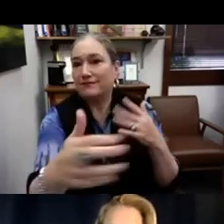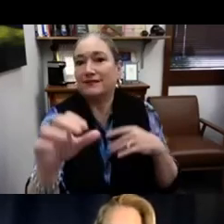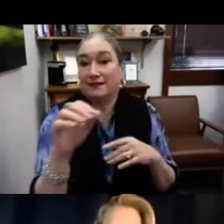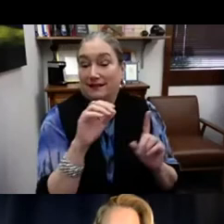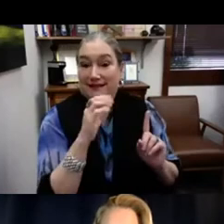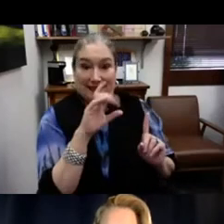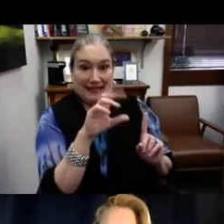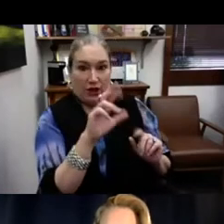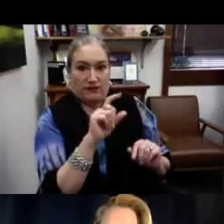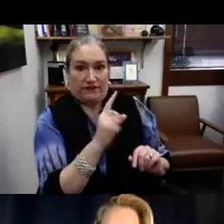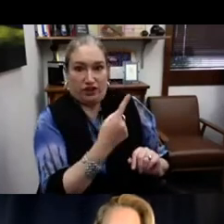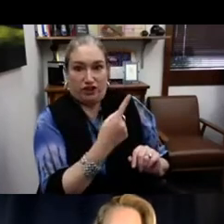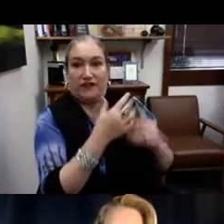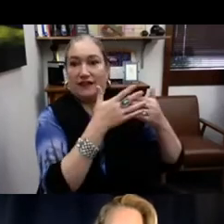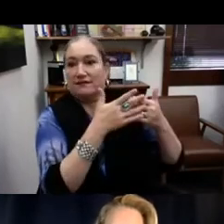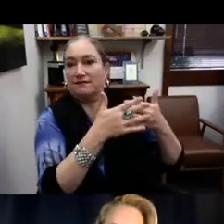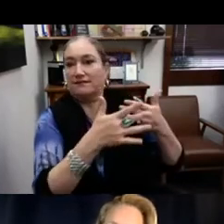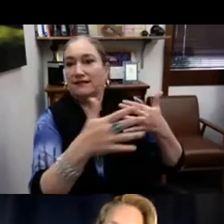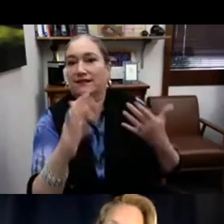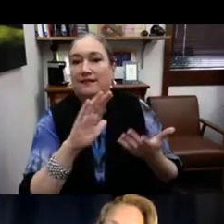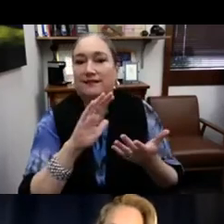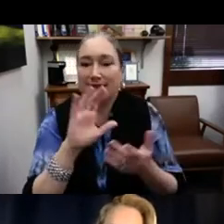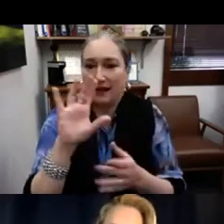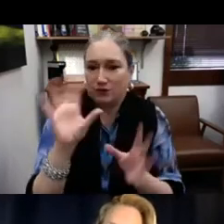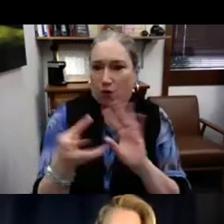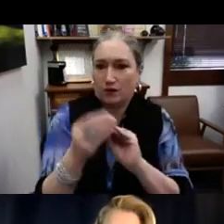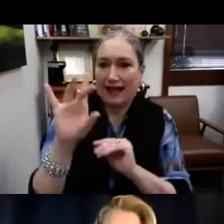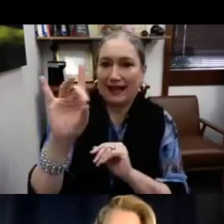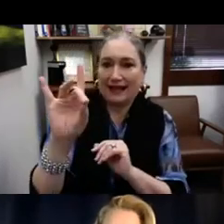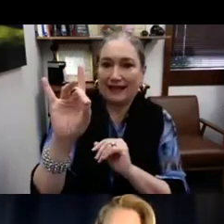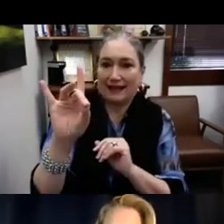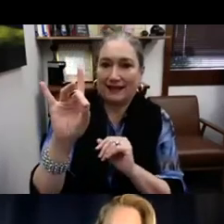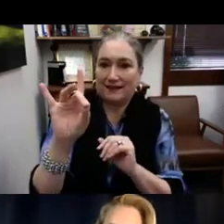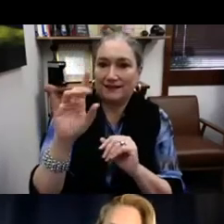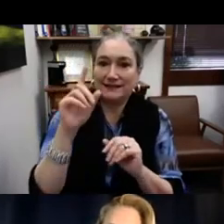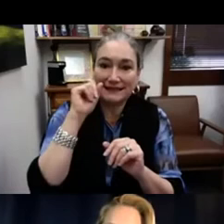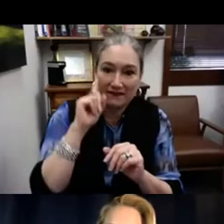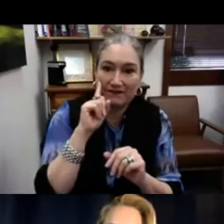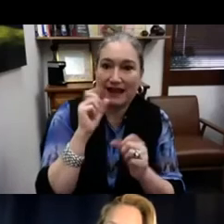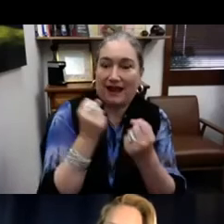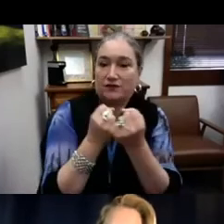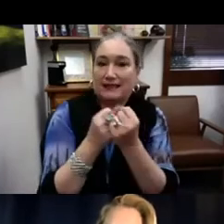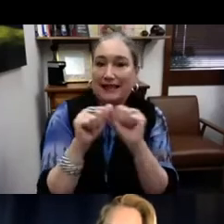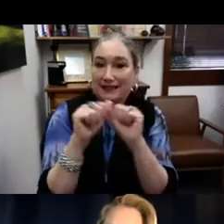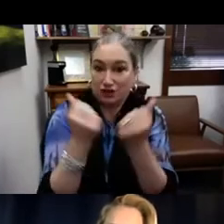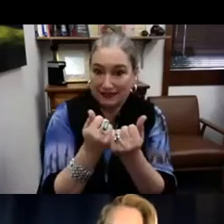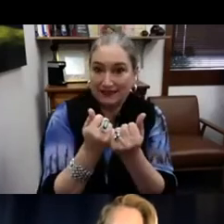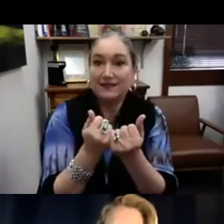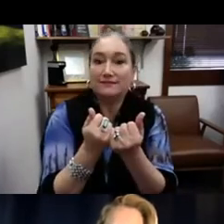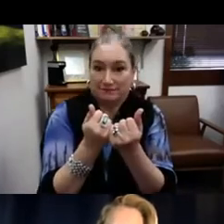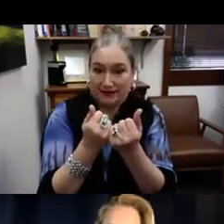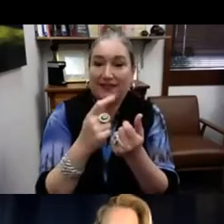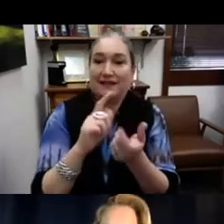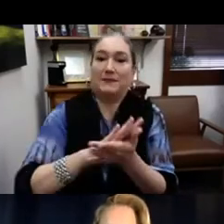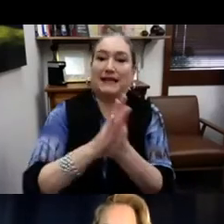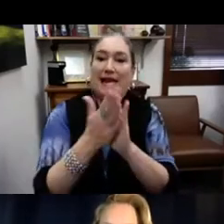from a teacher from CSD. Dekera was one of the first, and now there's a total of eight different